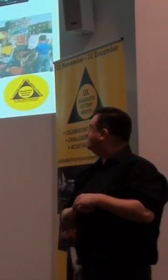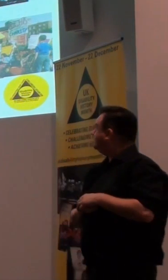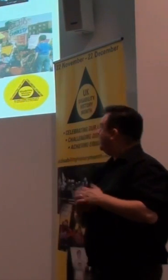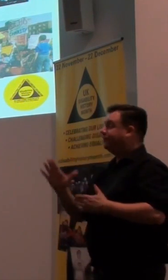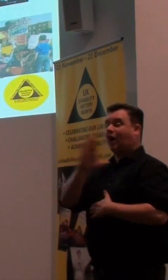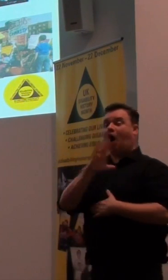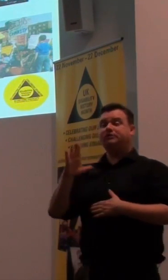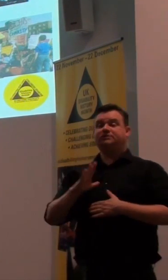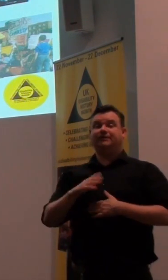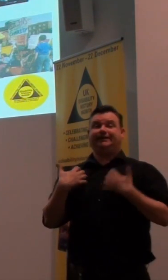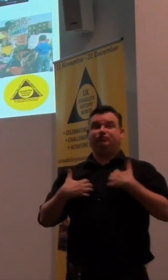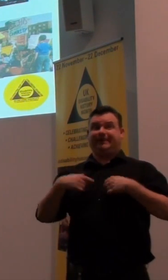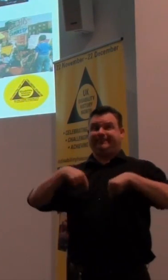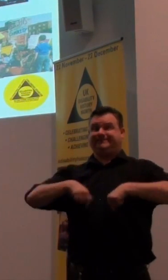building,